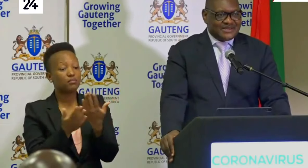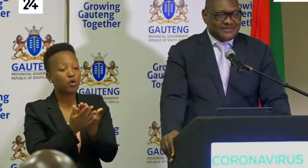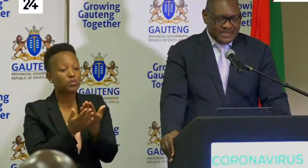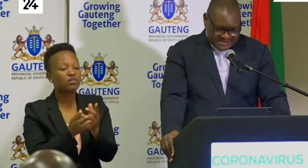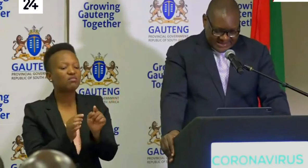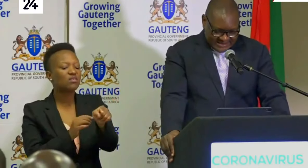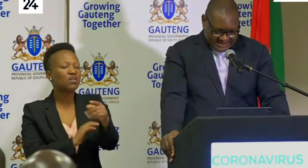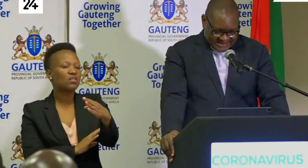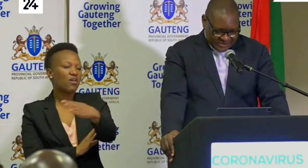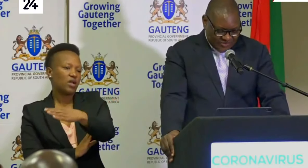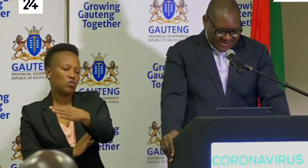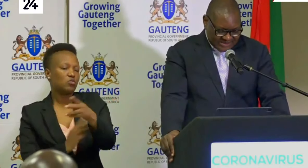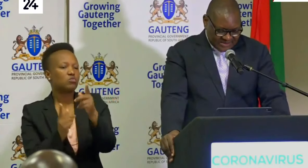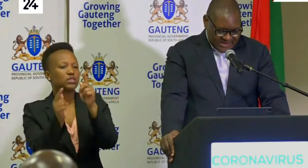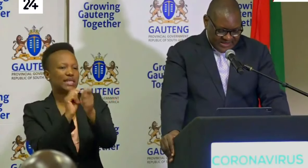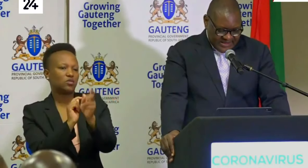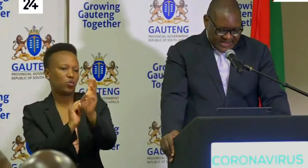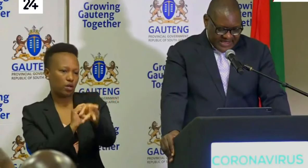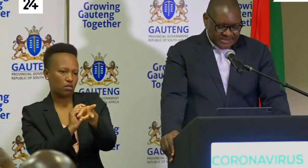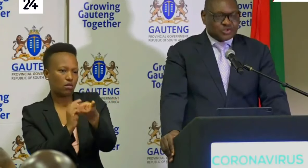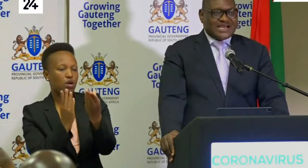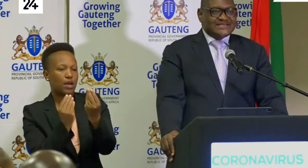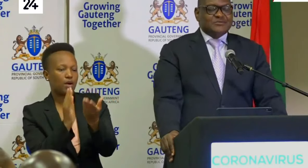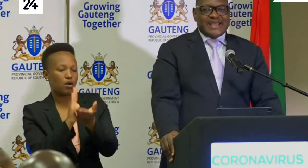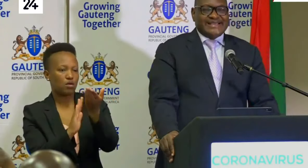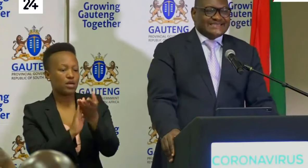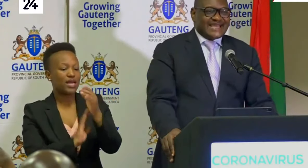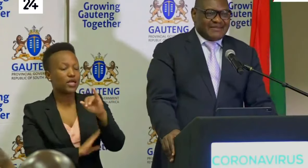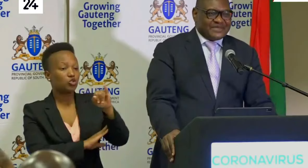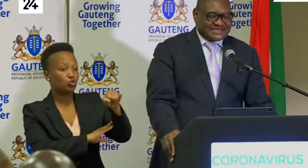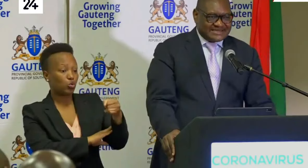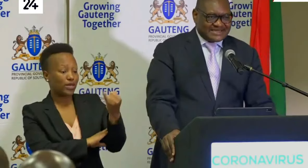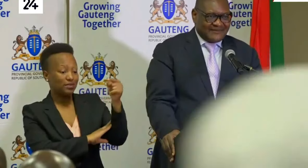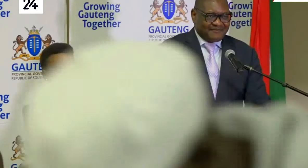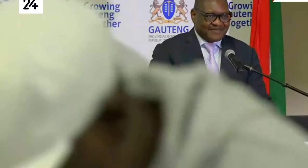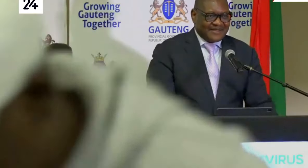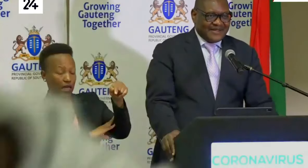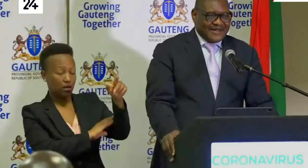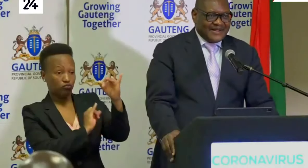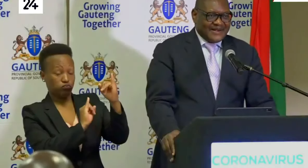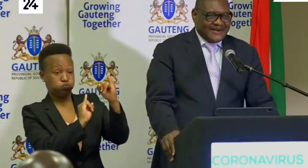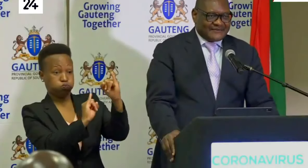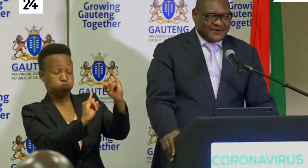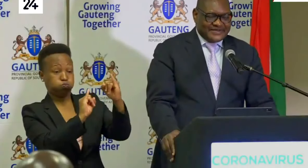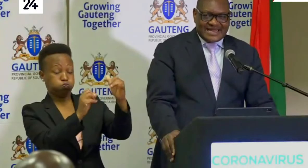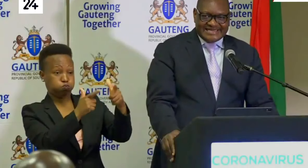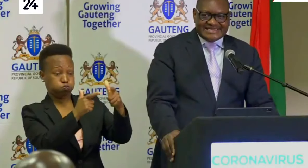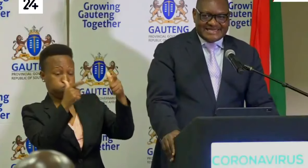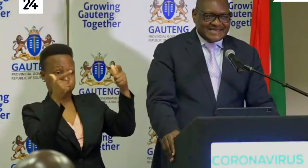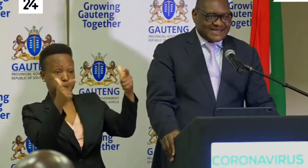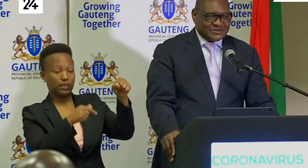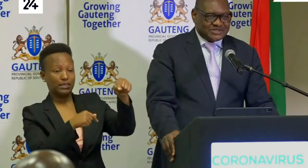when the Minister releases new ones, Johannesburg is the epicenter of COVID